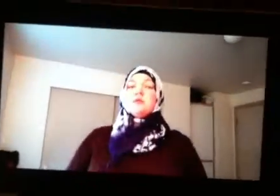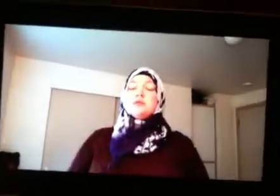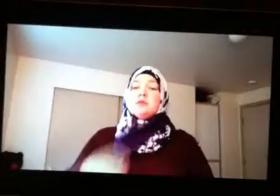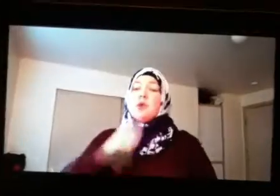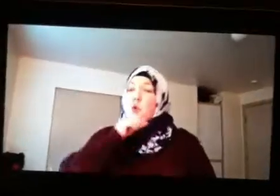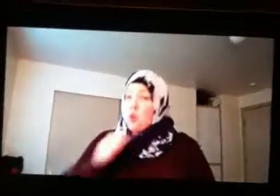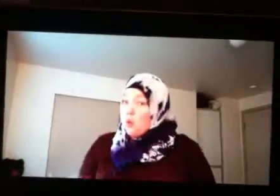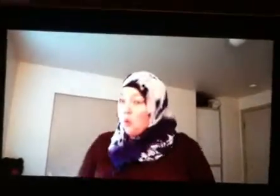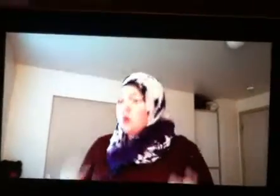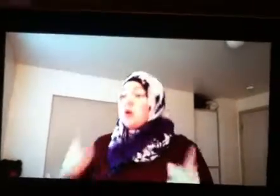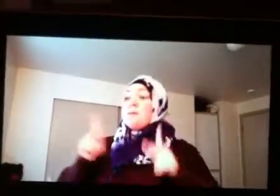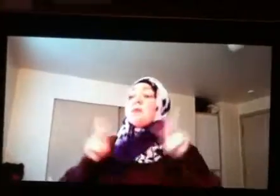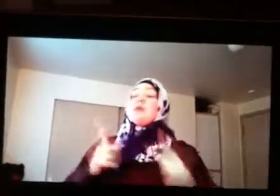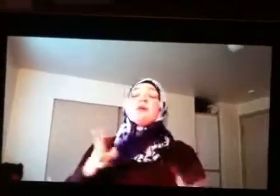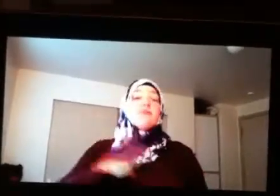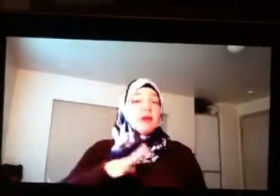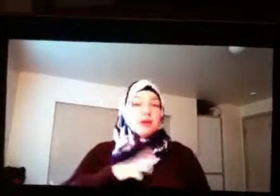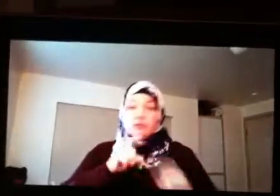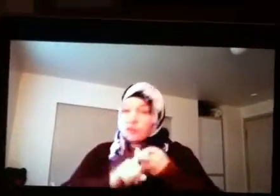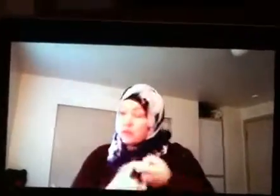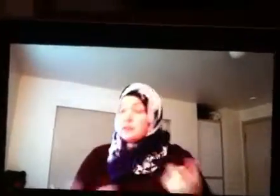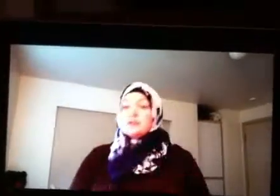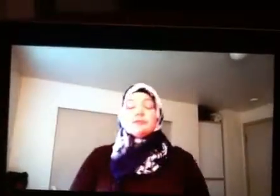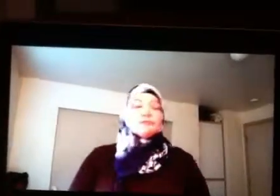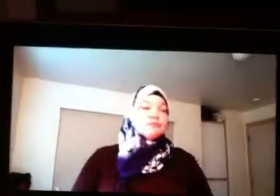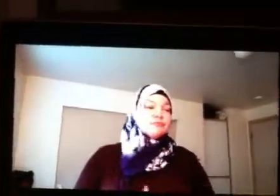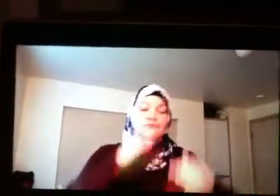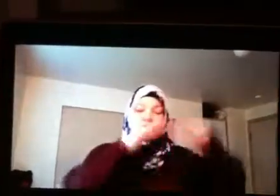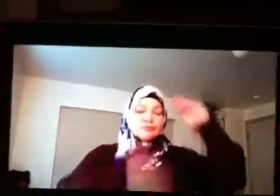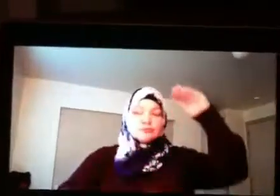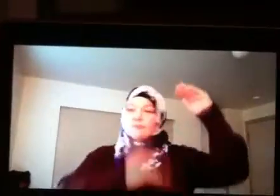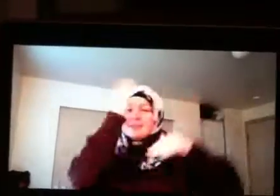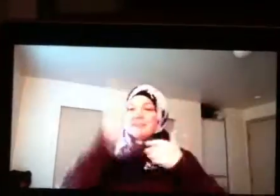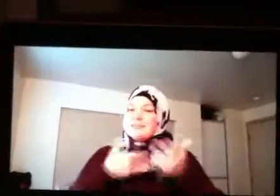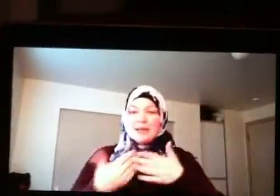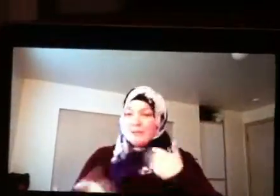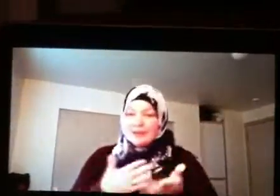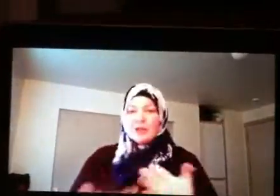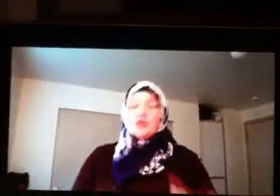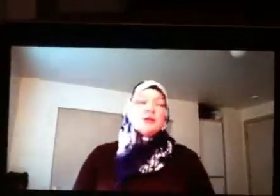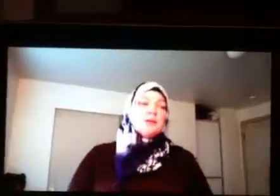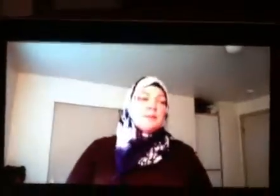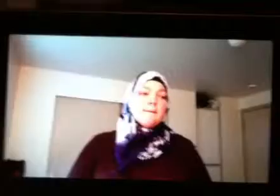Old... Old people are fine to be friends with. It doesn't matter.